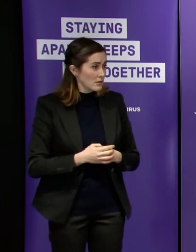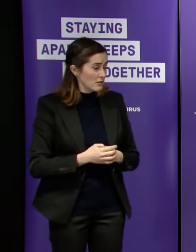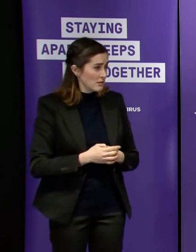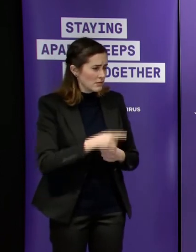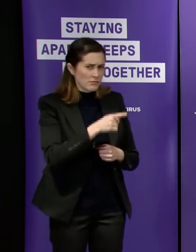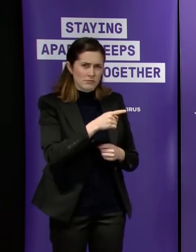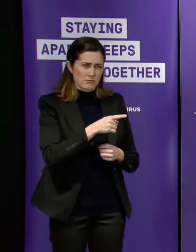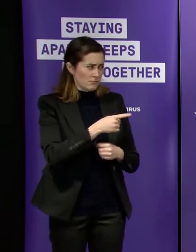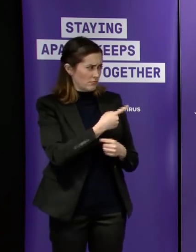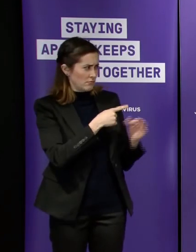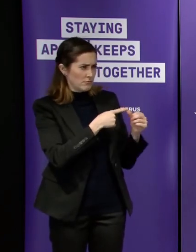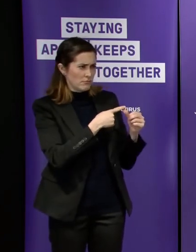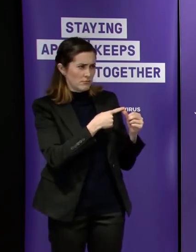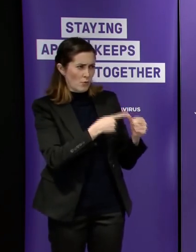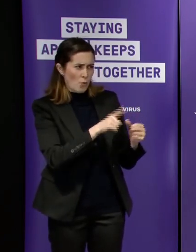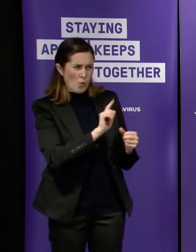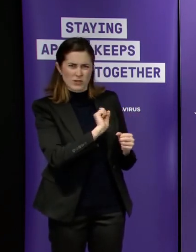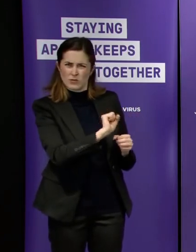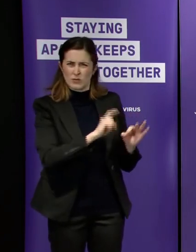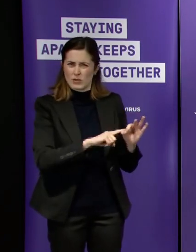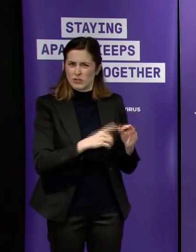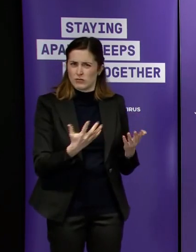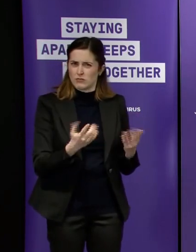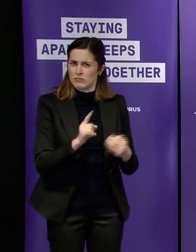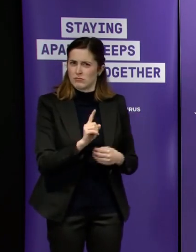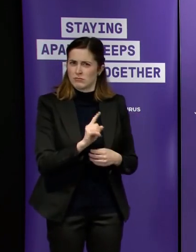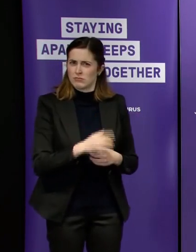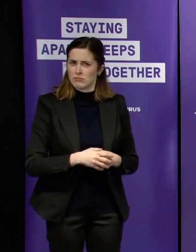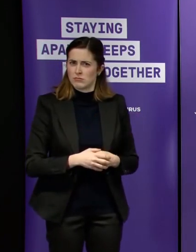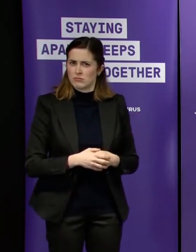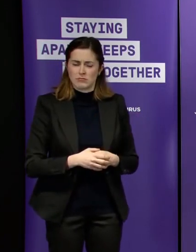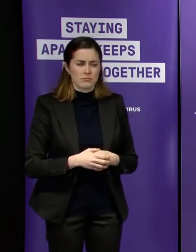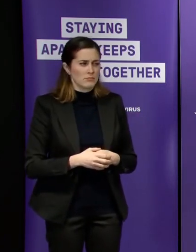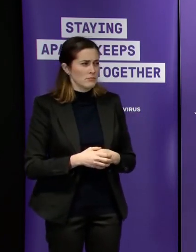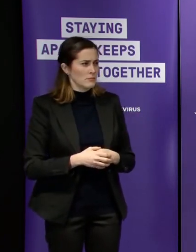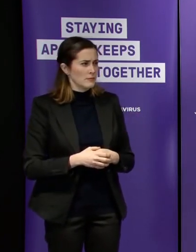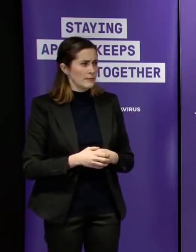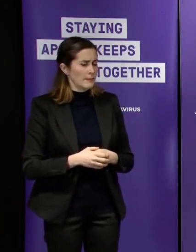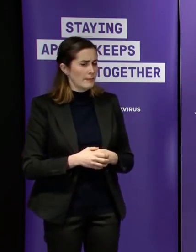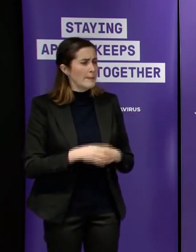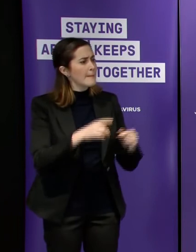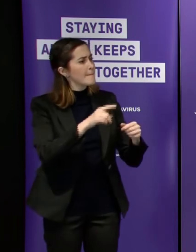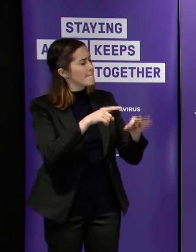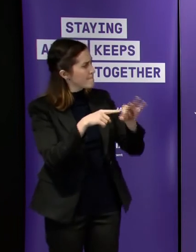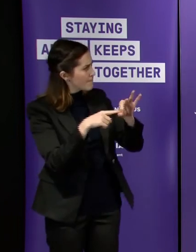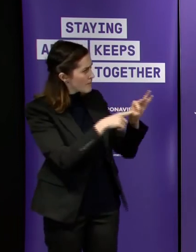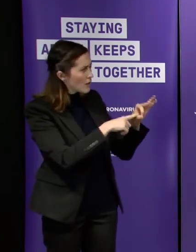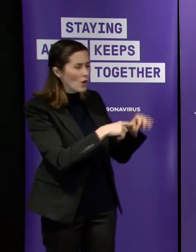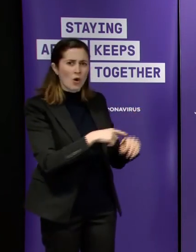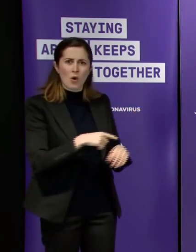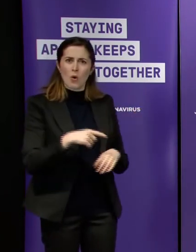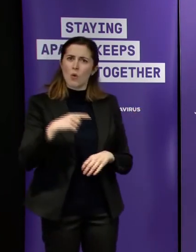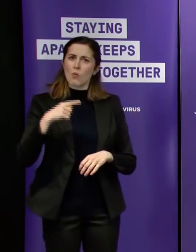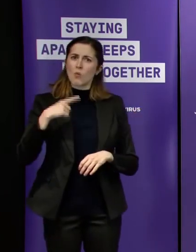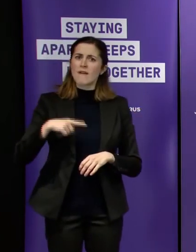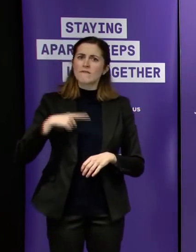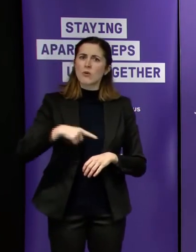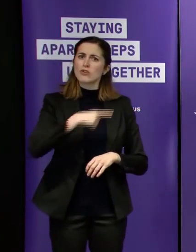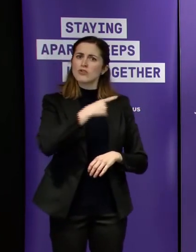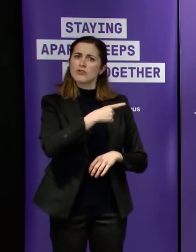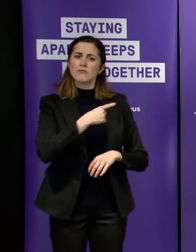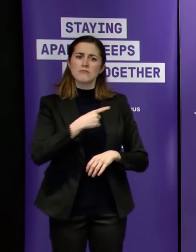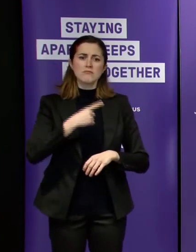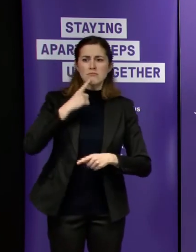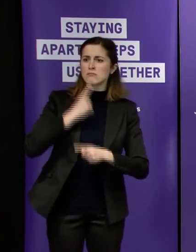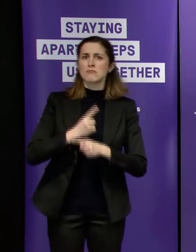so why were you so confident or why did you go ahead with